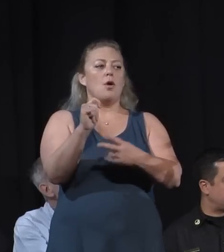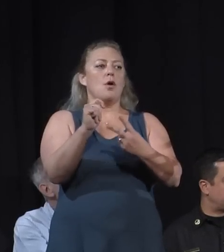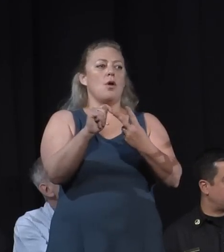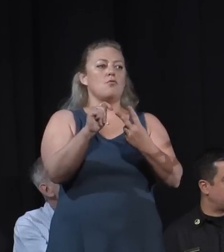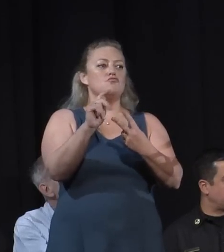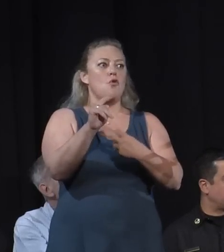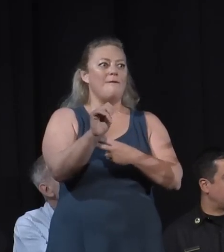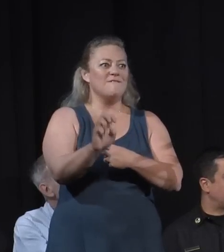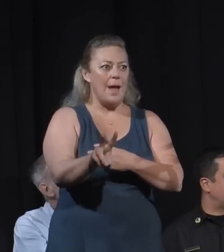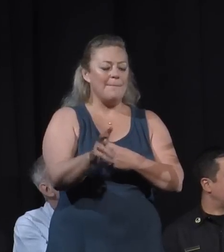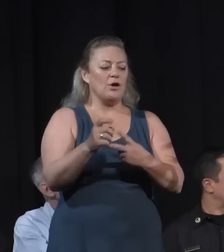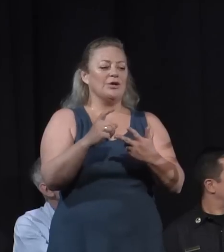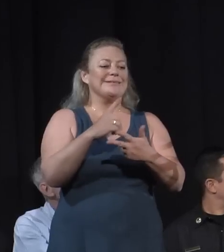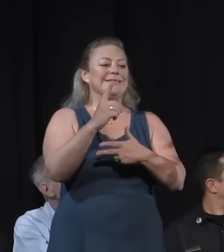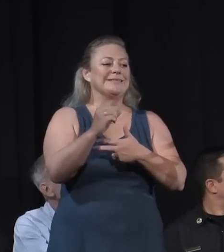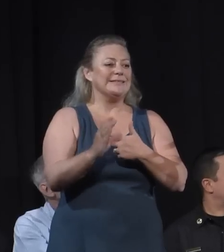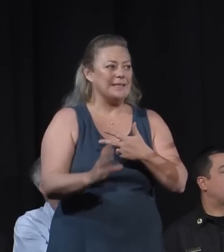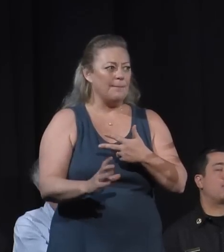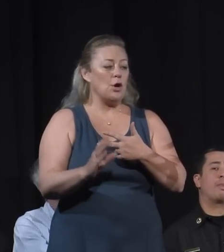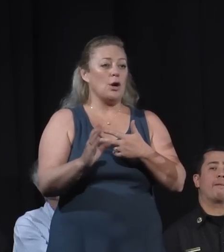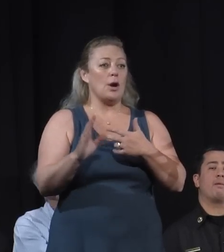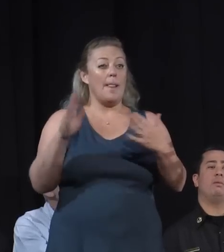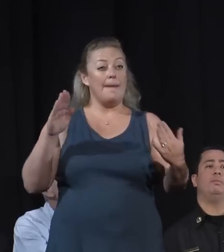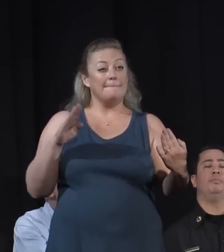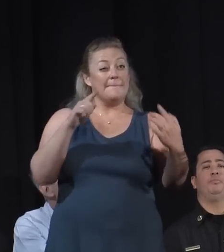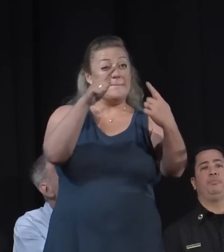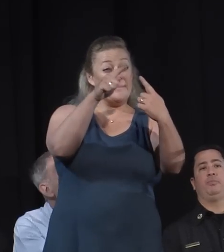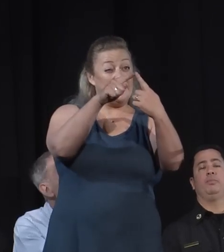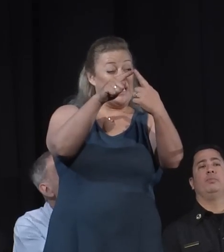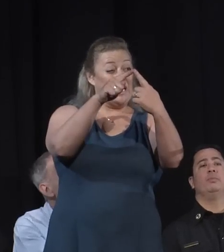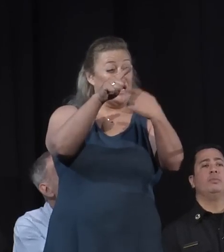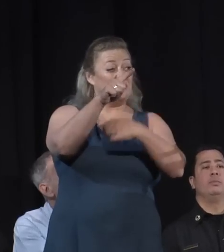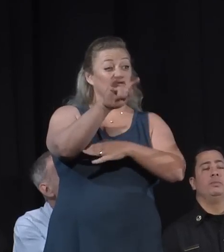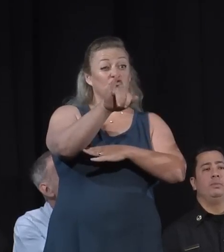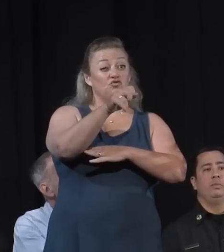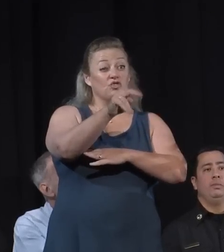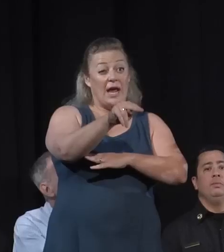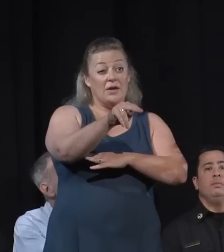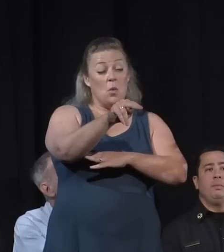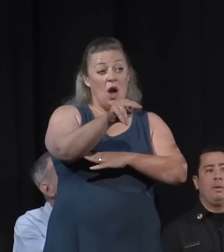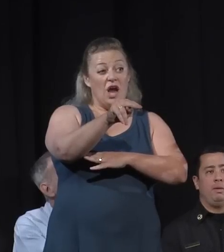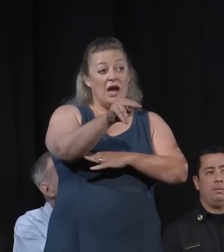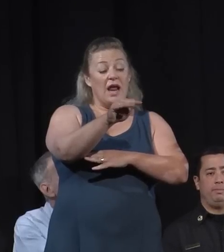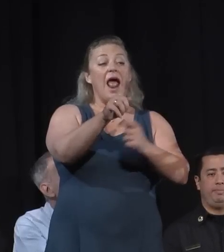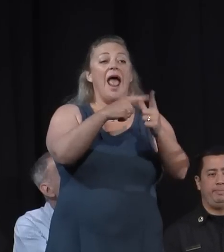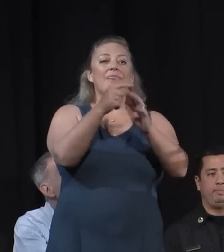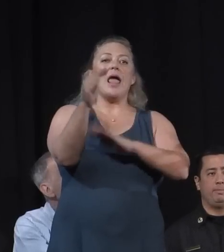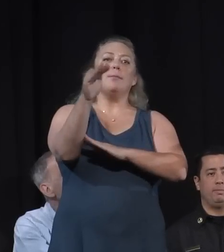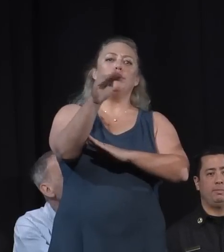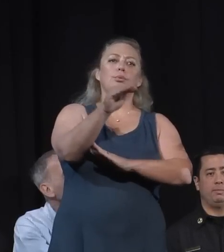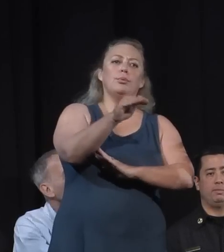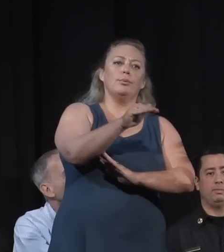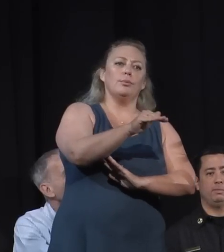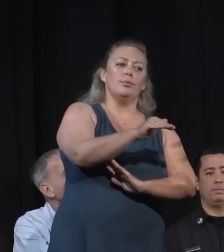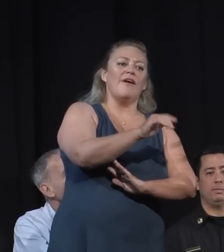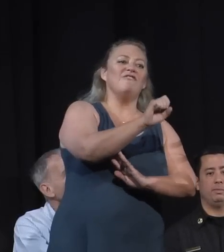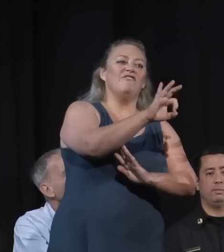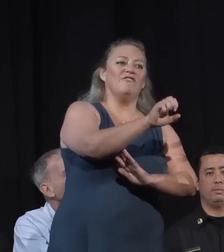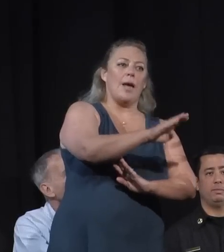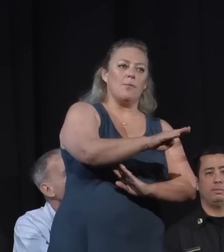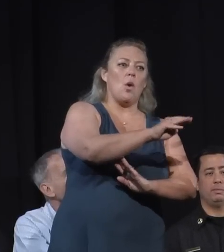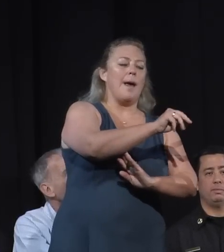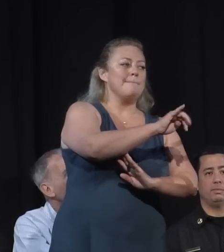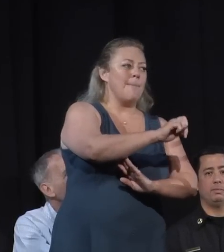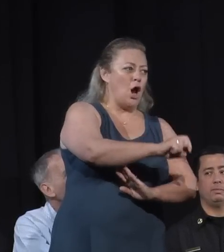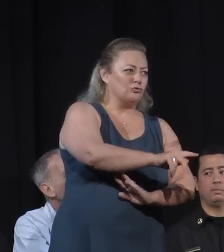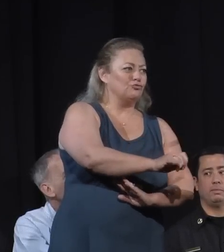for our occurrence of Santa Ana is January, and then they kind of decrease February, March, and April. And then we have summer. So the typical summer fire